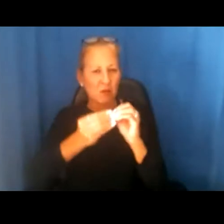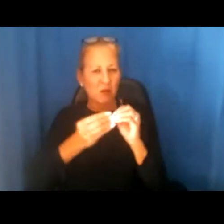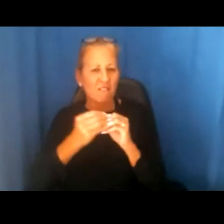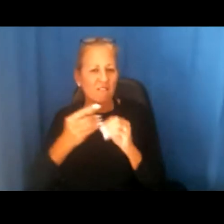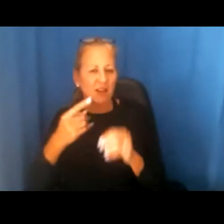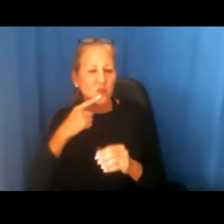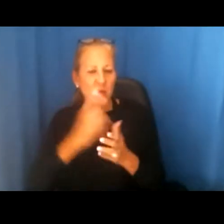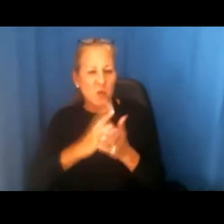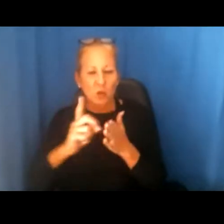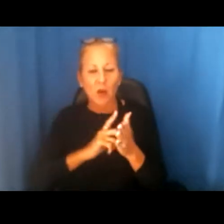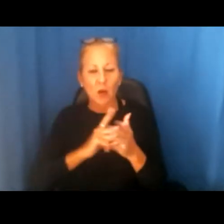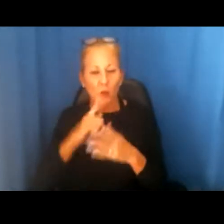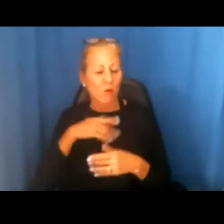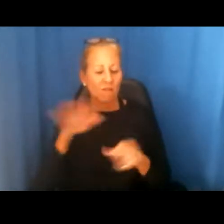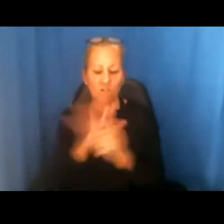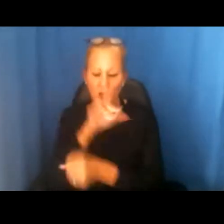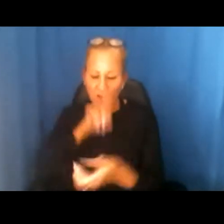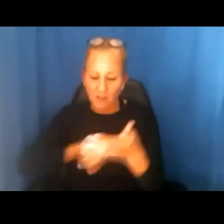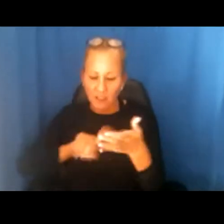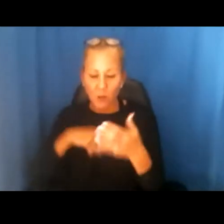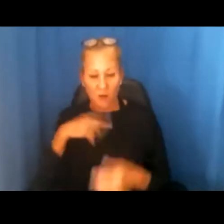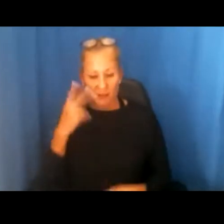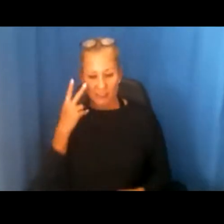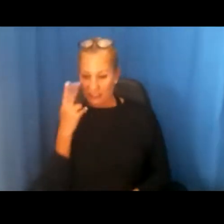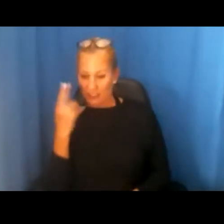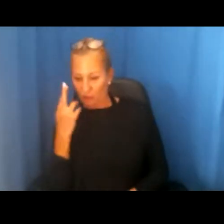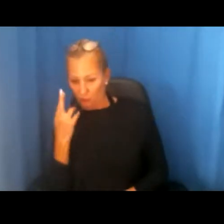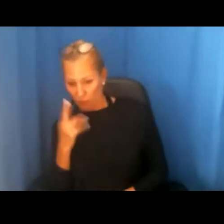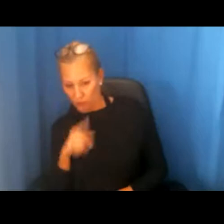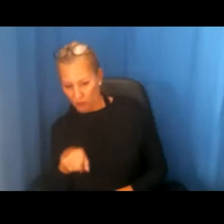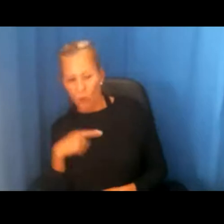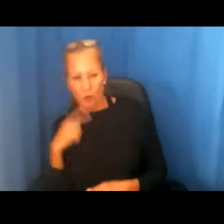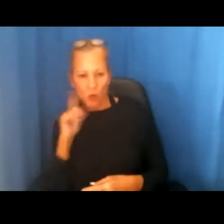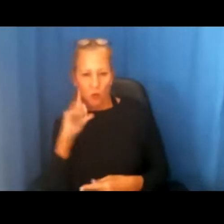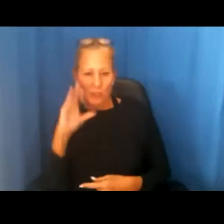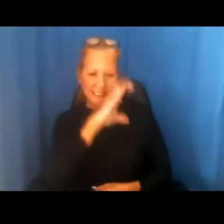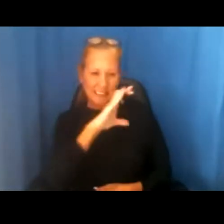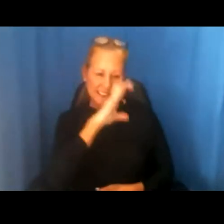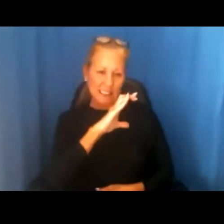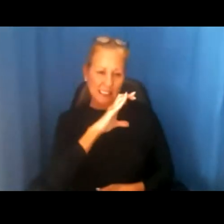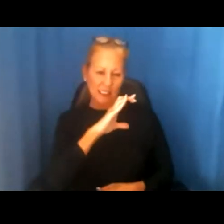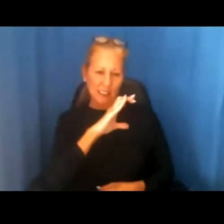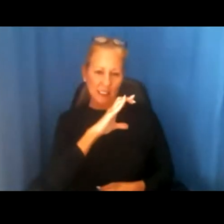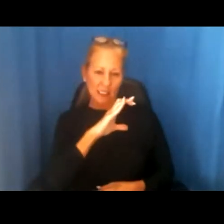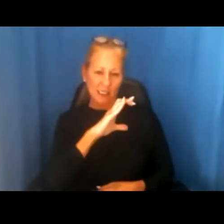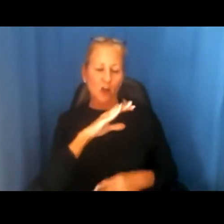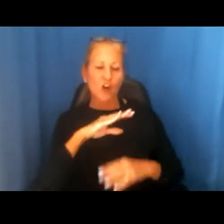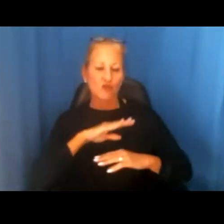all of these complaints and where we find reasonable cause, we will seek relief for the discrimination against Asian Americans and